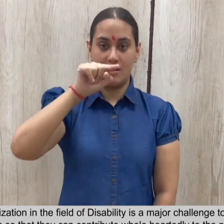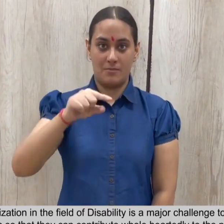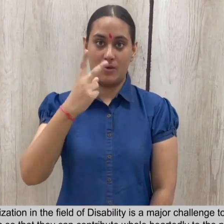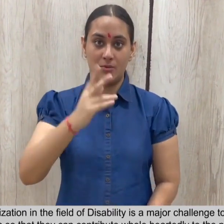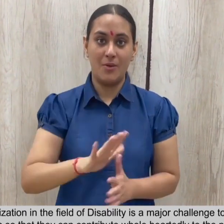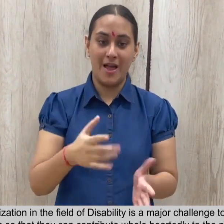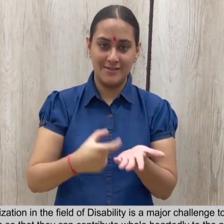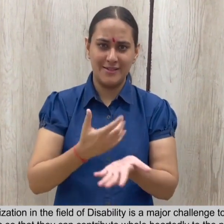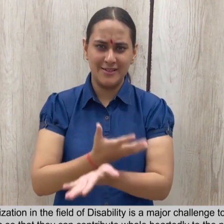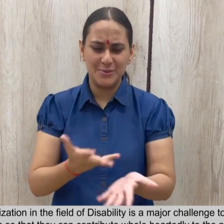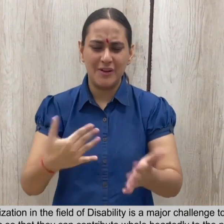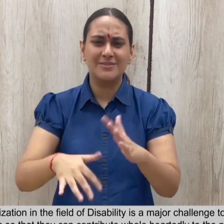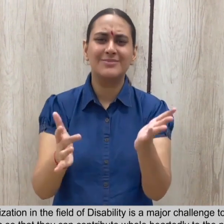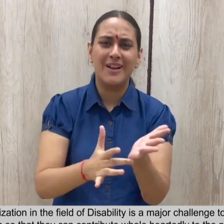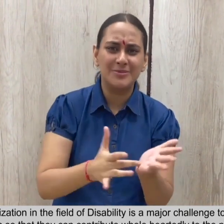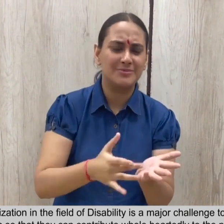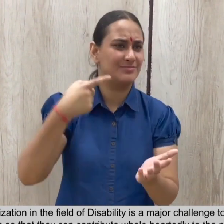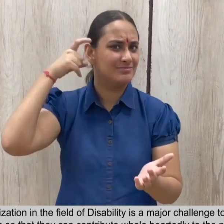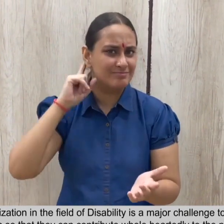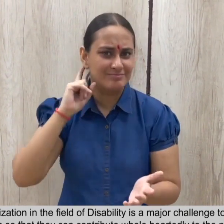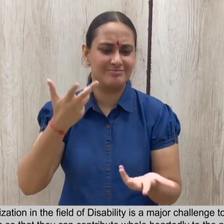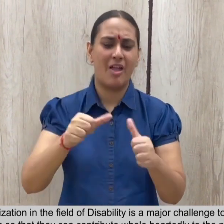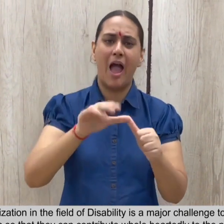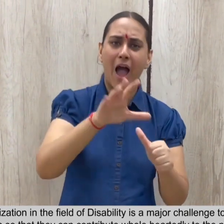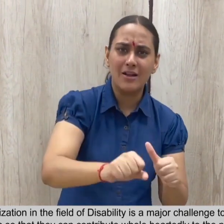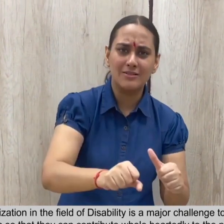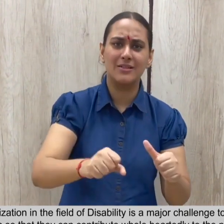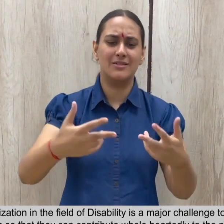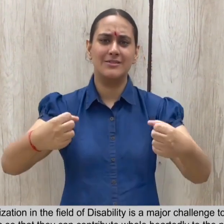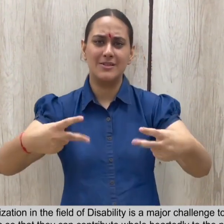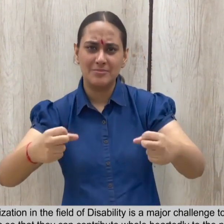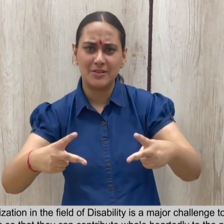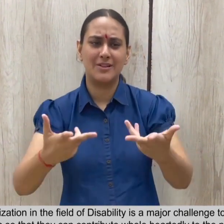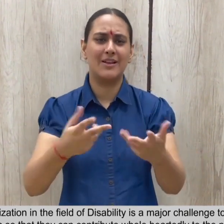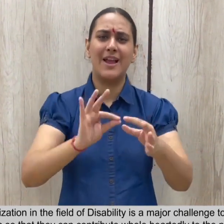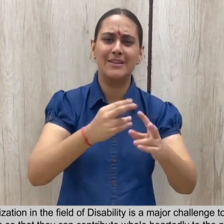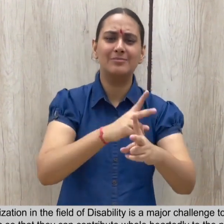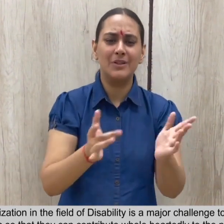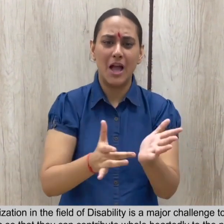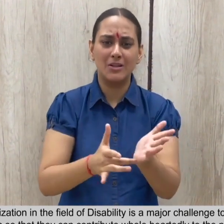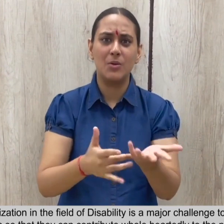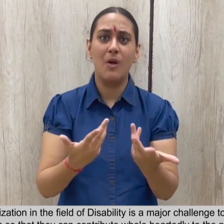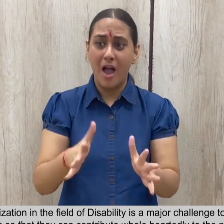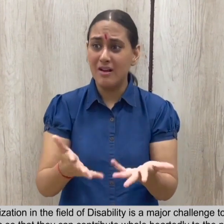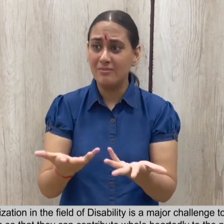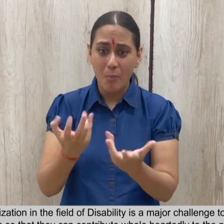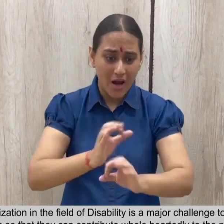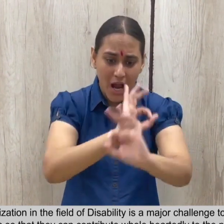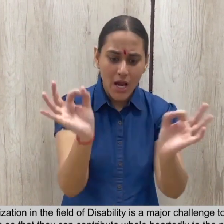14.5.2 Resource mobilization in the field of disability is a